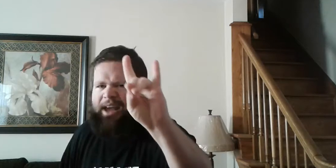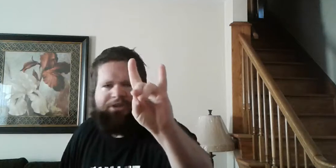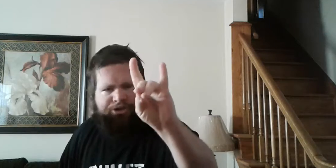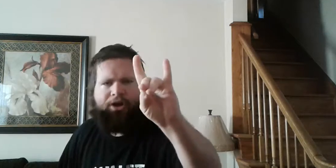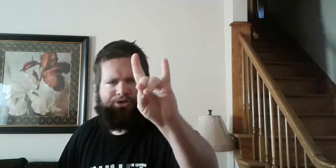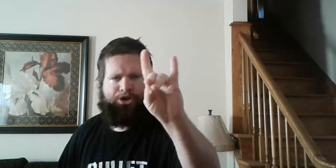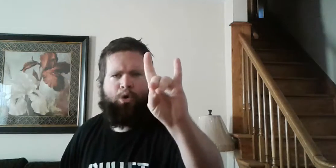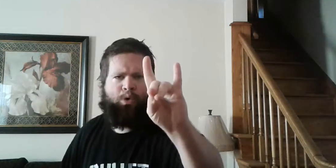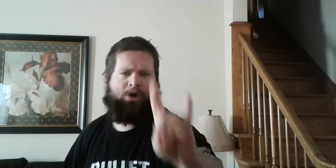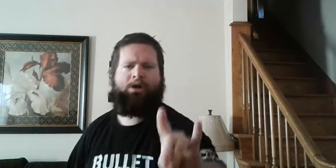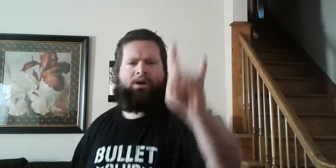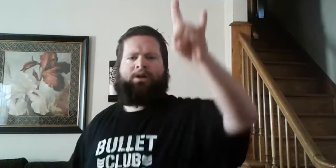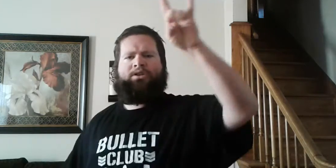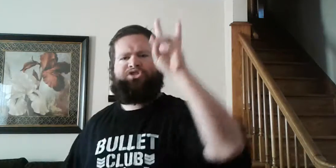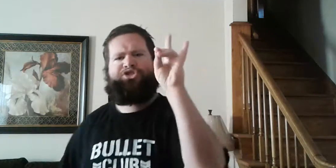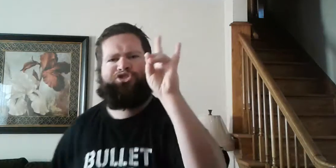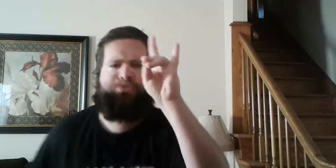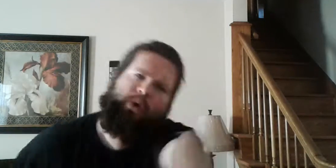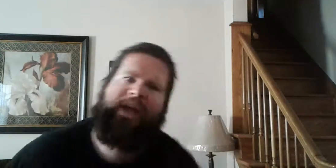it's just too sweet